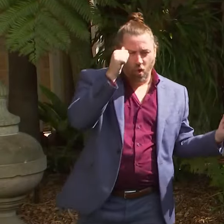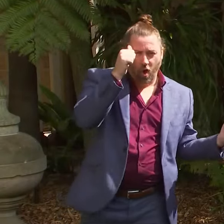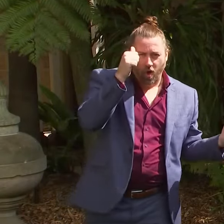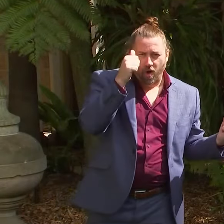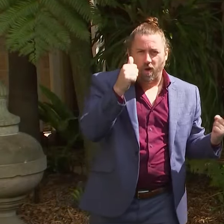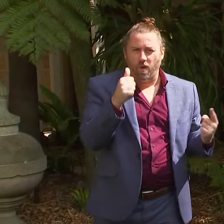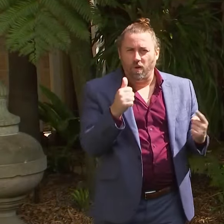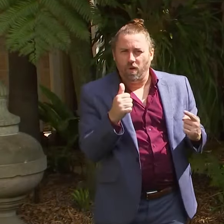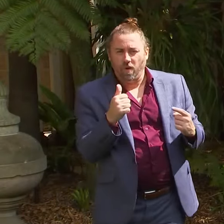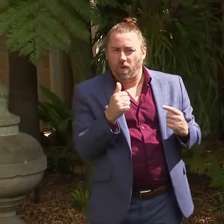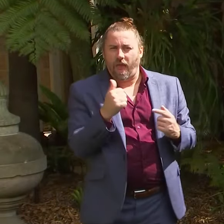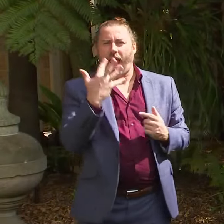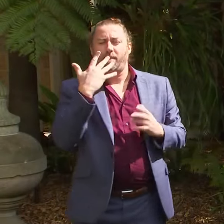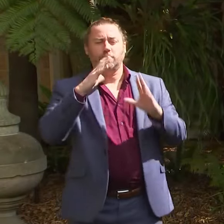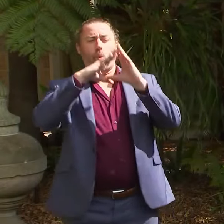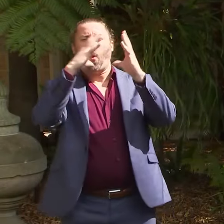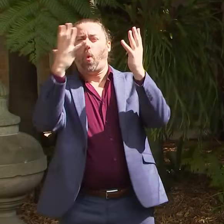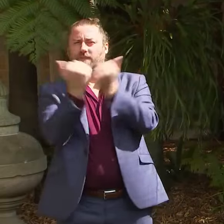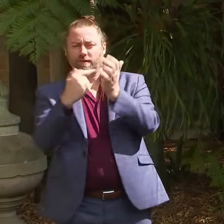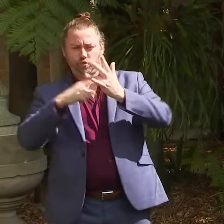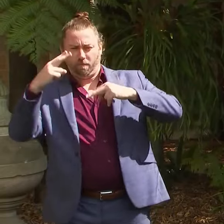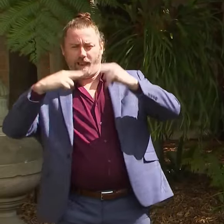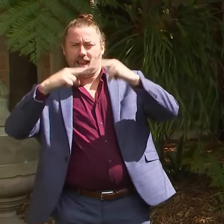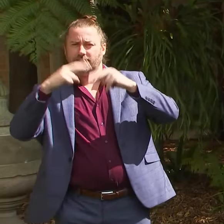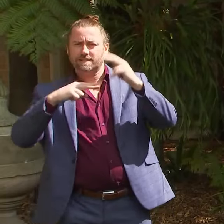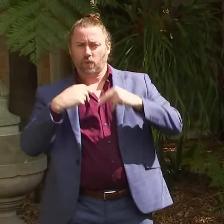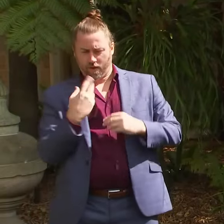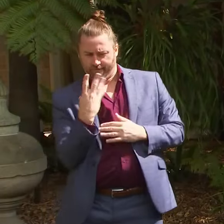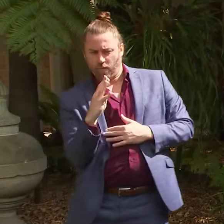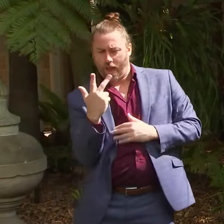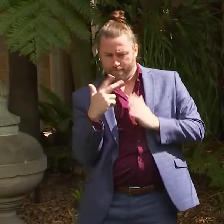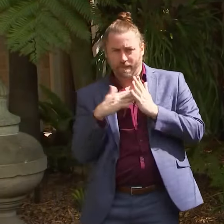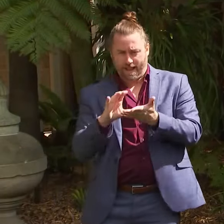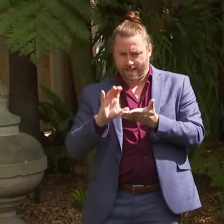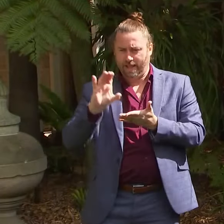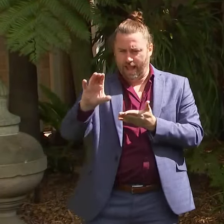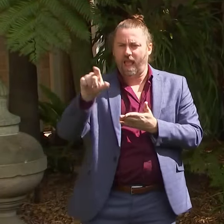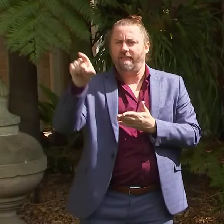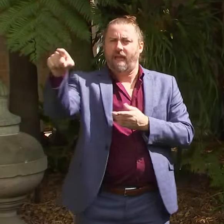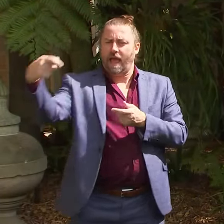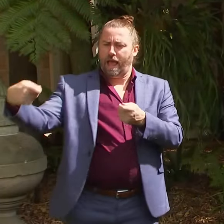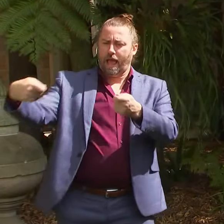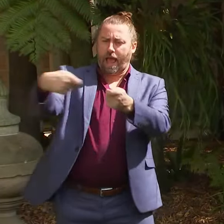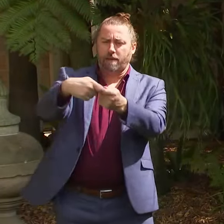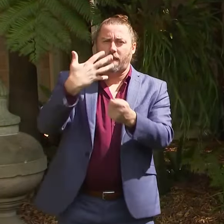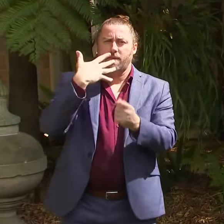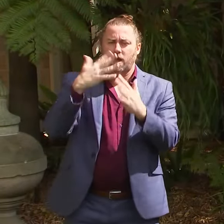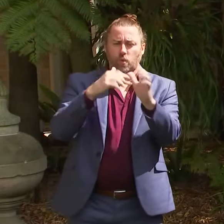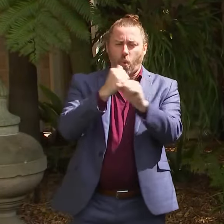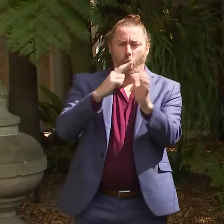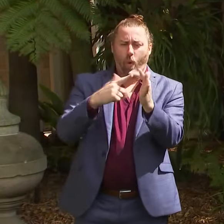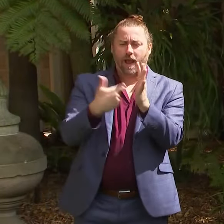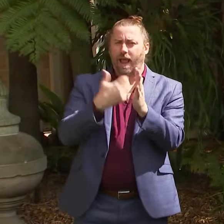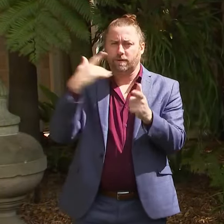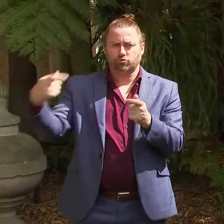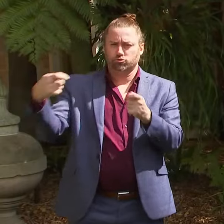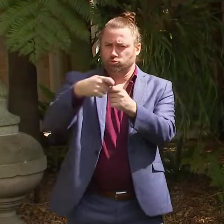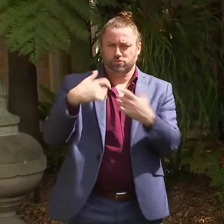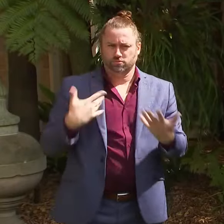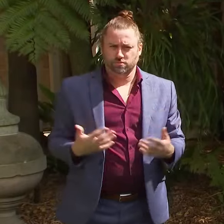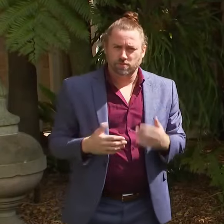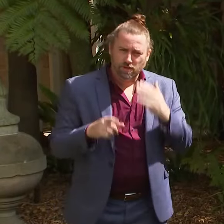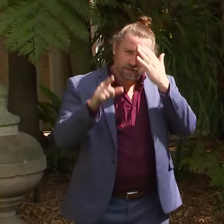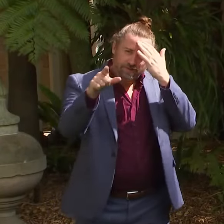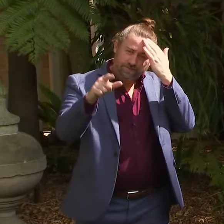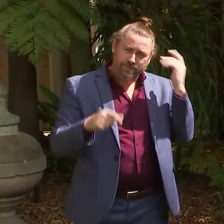much you've applied at the end? Um, these are the figures that we have, uh, agreed to release, and the Wagner's agreed to release in commercial and confidence. Do you have a plan